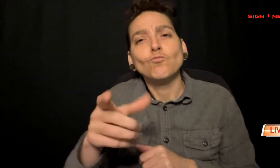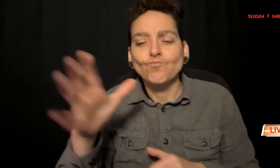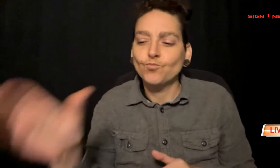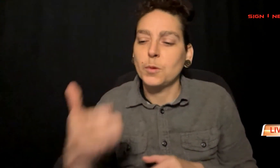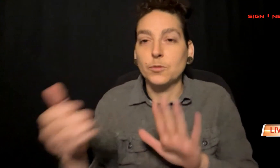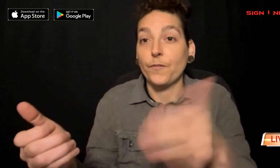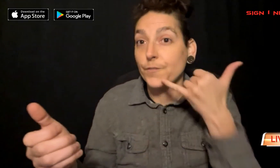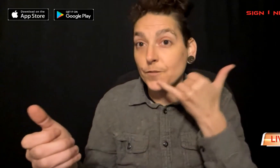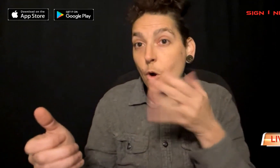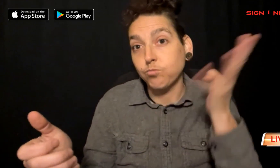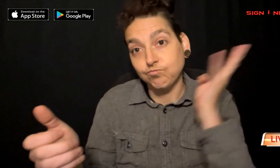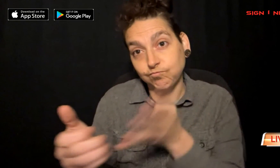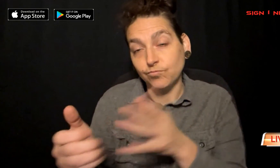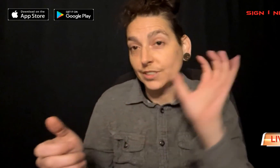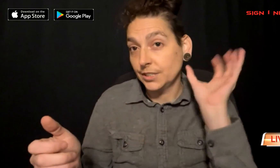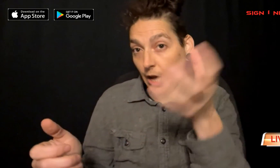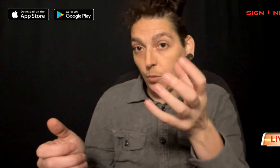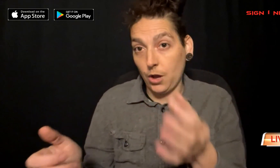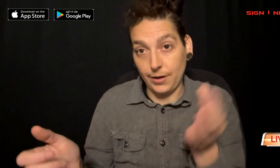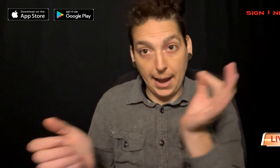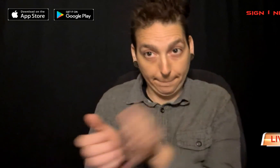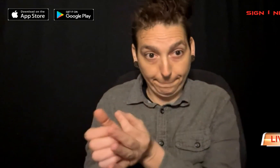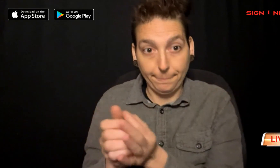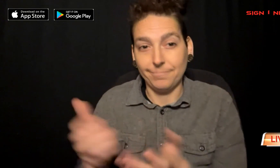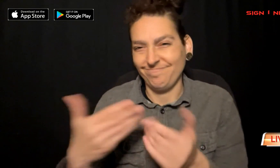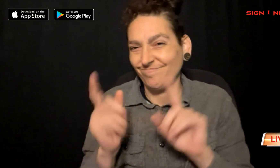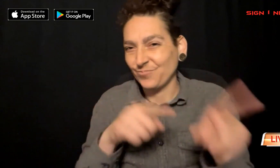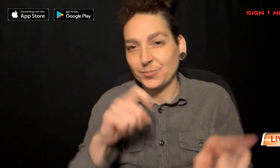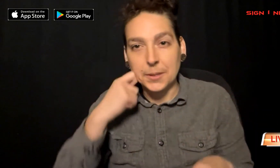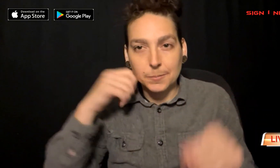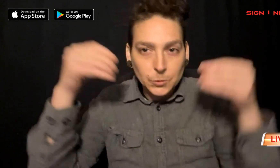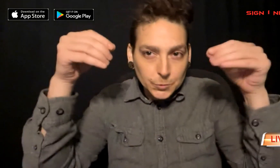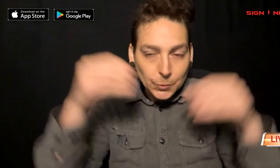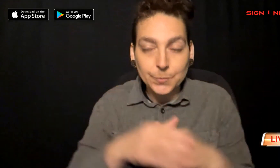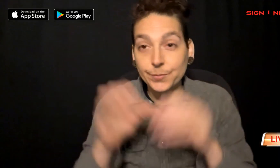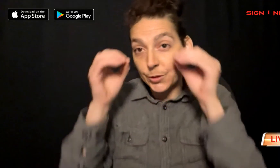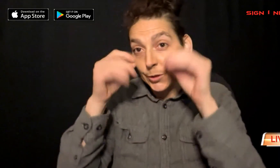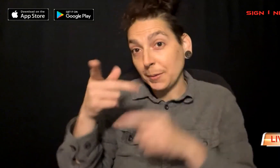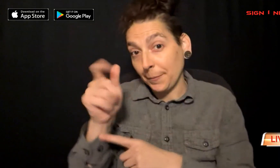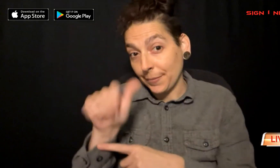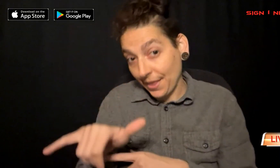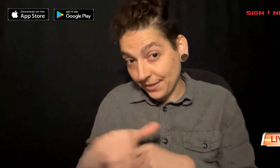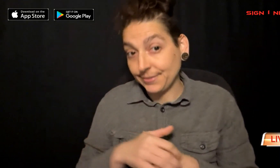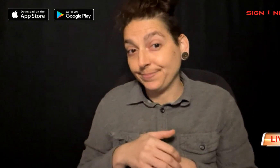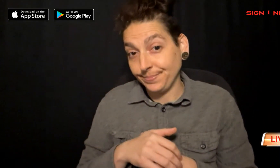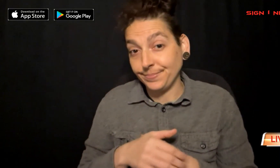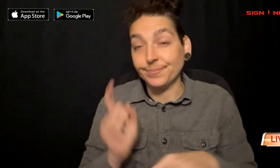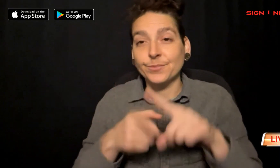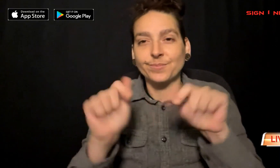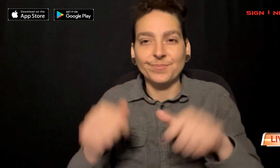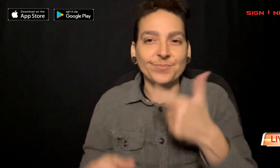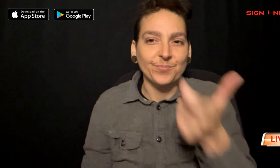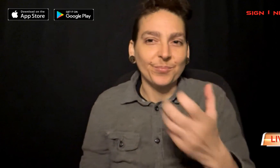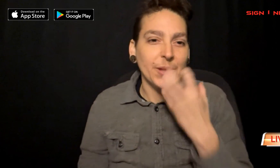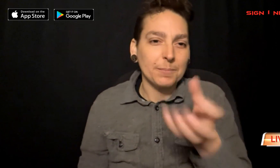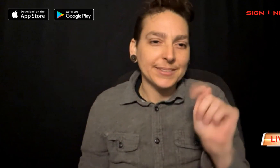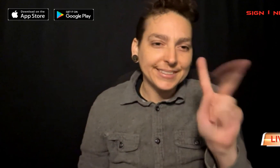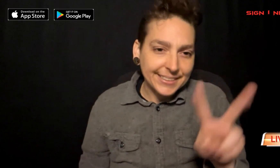You can download the Sign One News app by heading to the App Store or Google Play Store on your smartphone. And you can also watch on Apple TV,